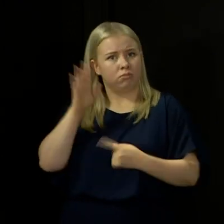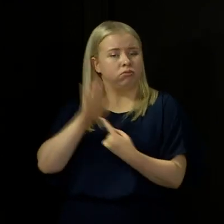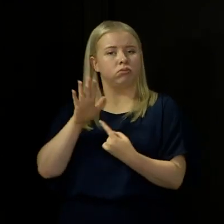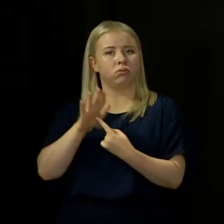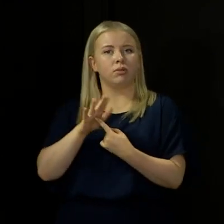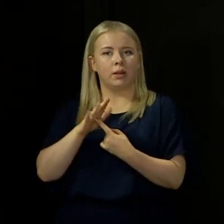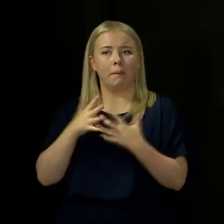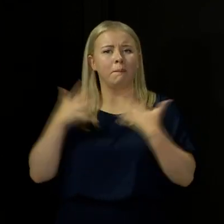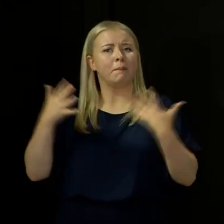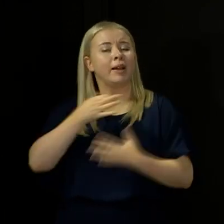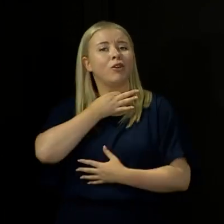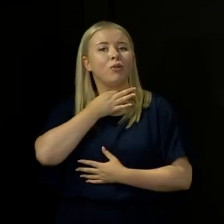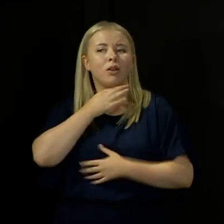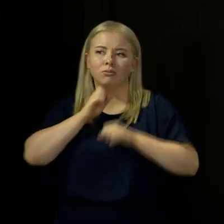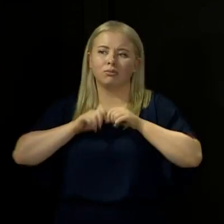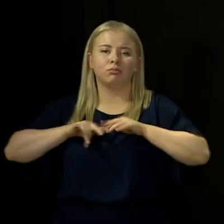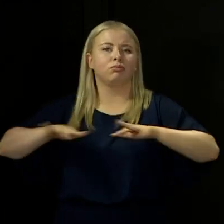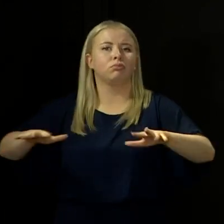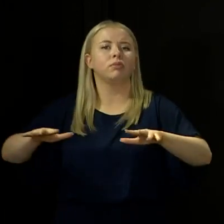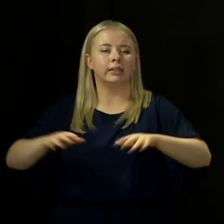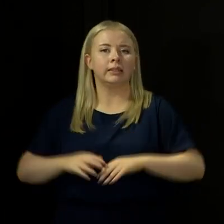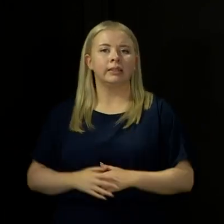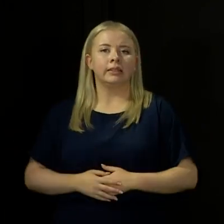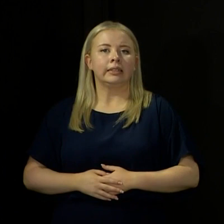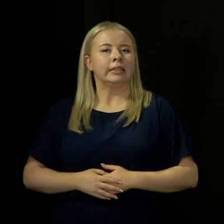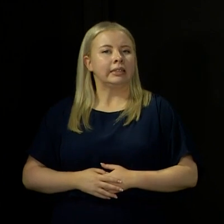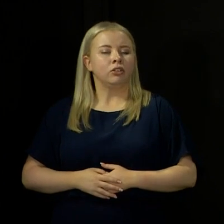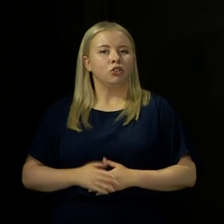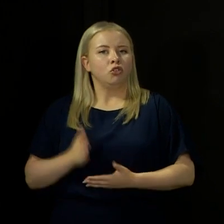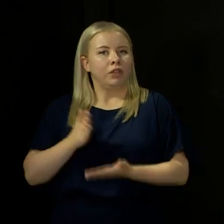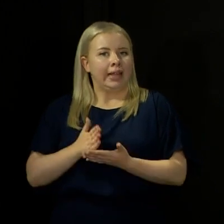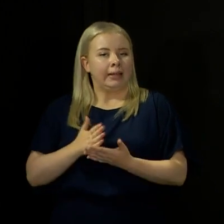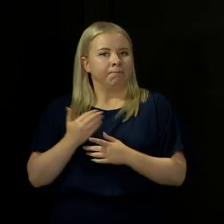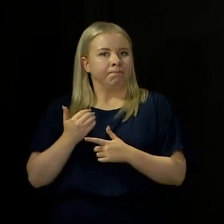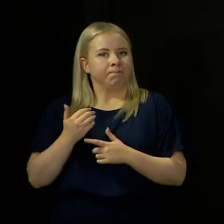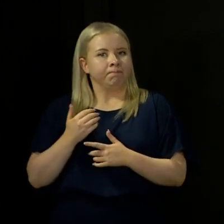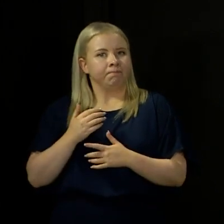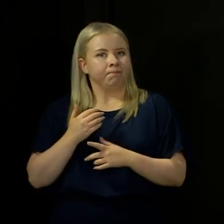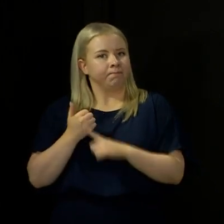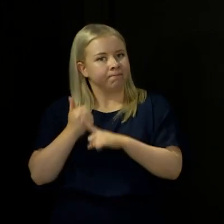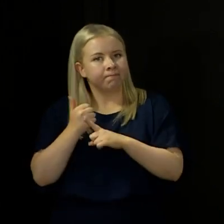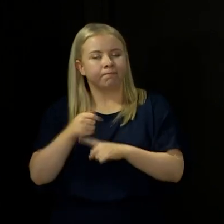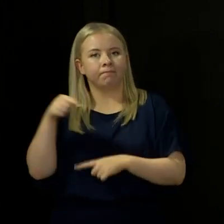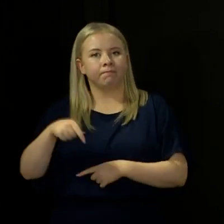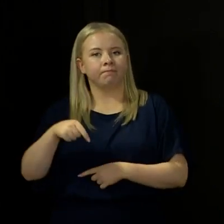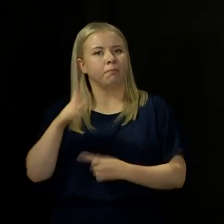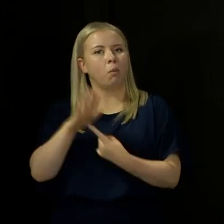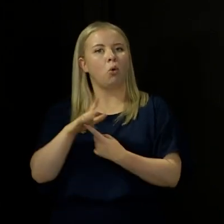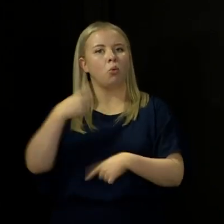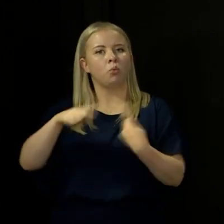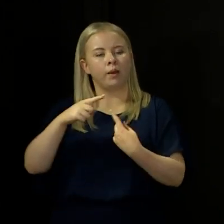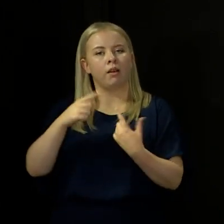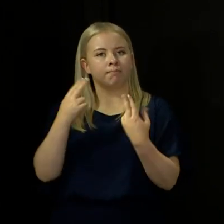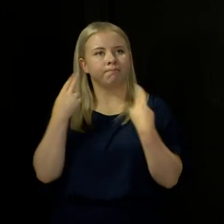our biggest risks of outbreaks occurring at this time. So I can't stress enough how important it is that we all do